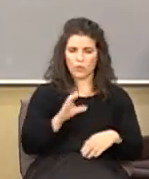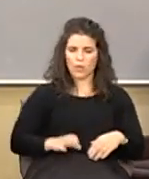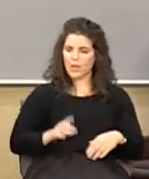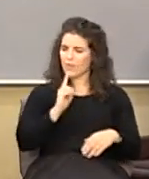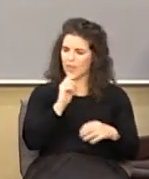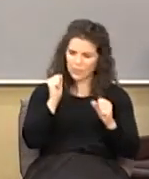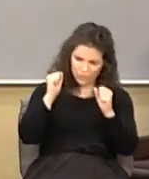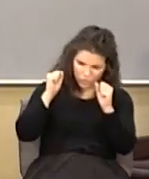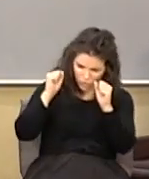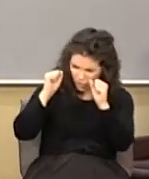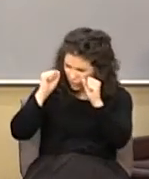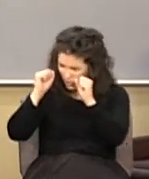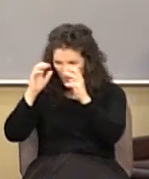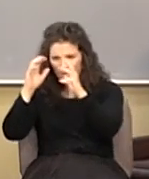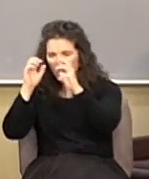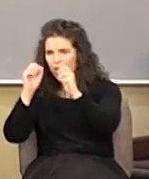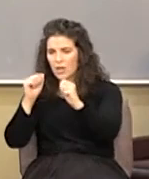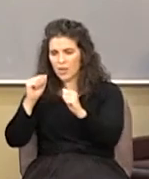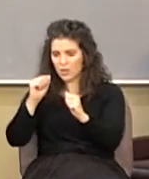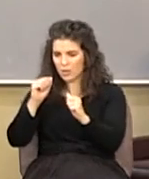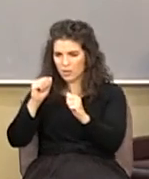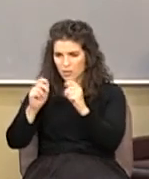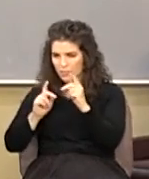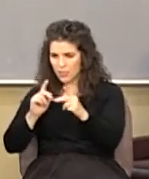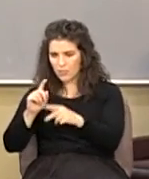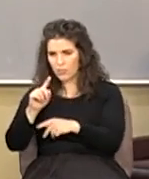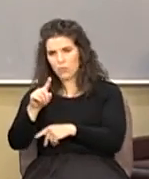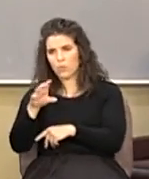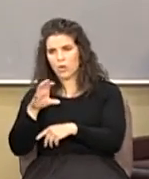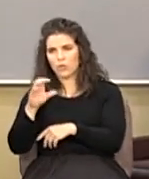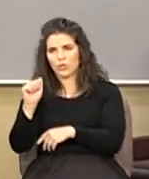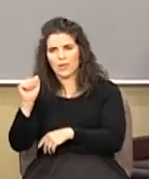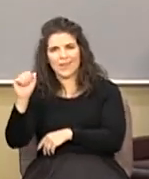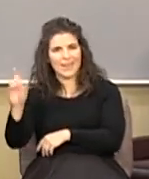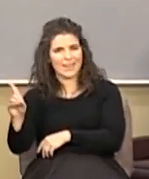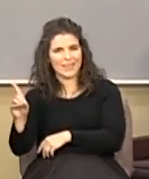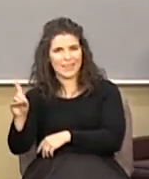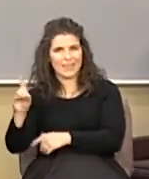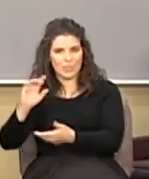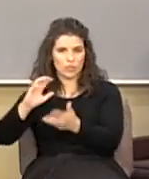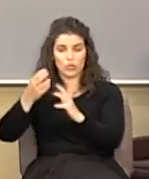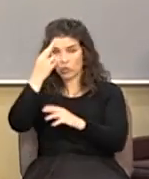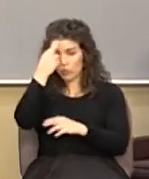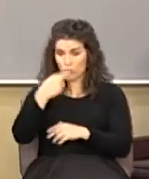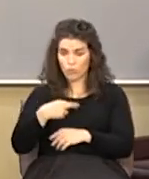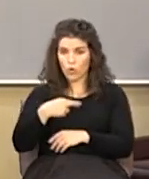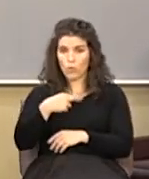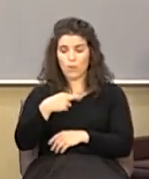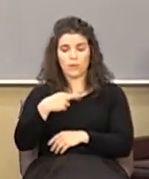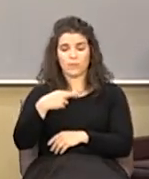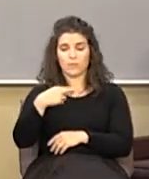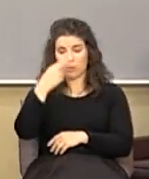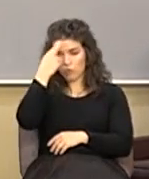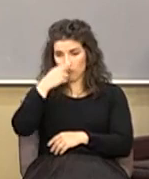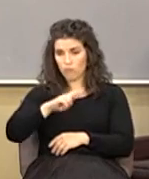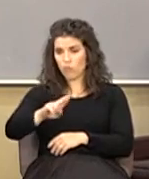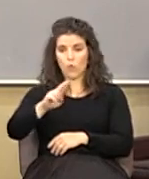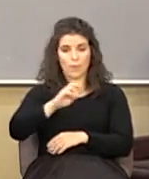minds it just blew the circuitry of the people of the first century it literally shook the Roman empire to its very foundation